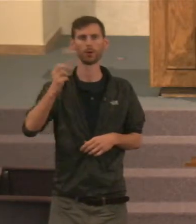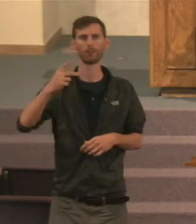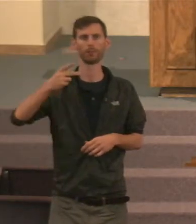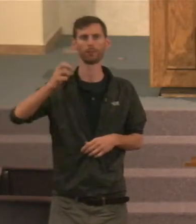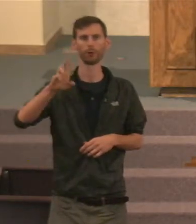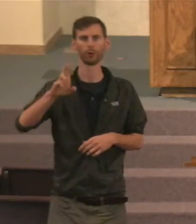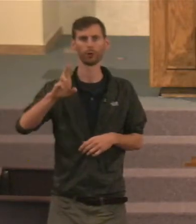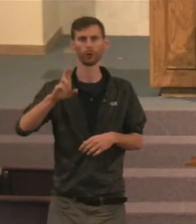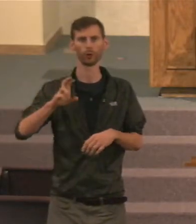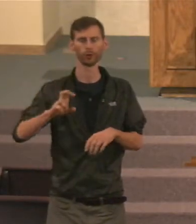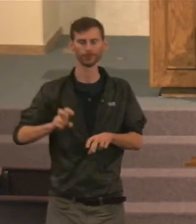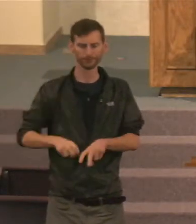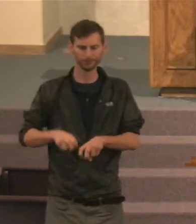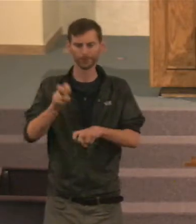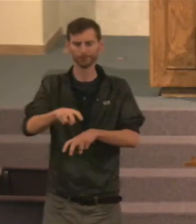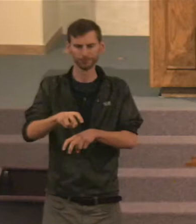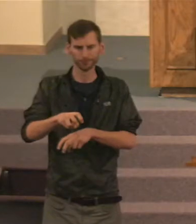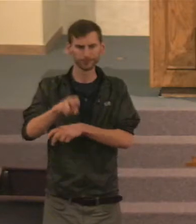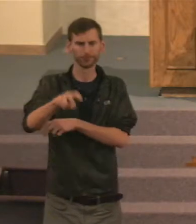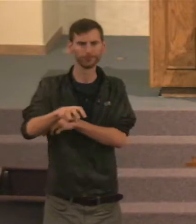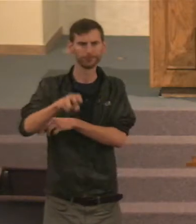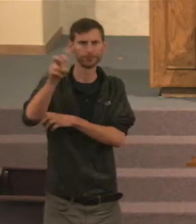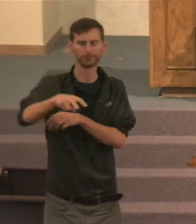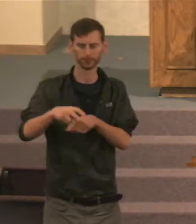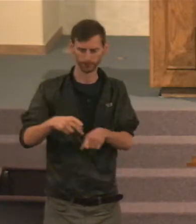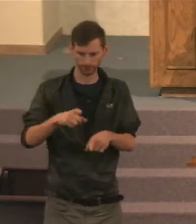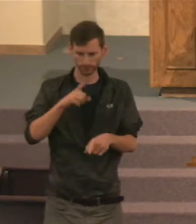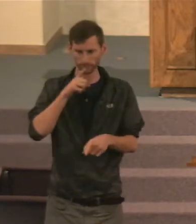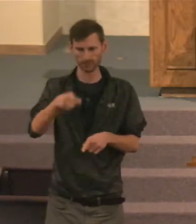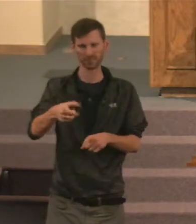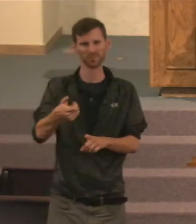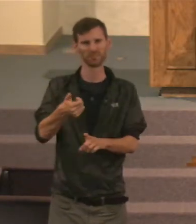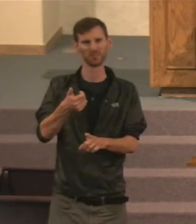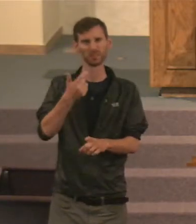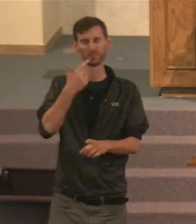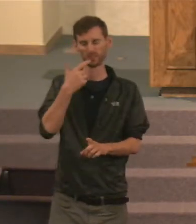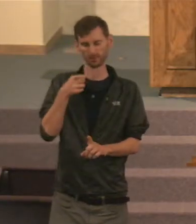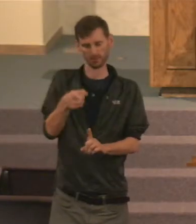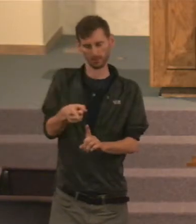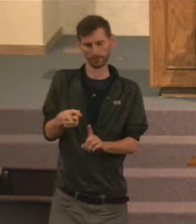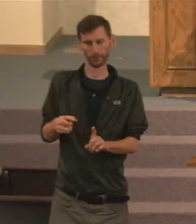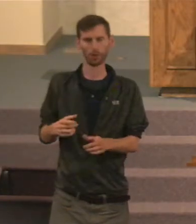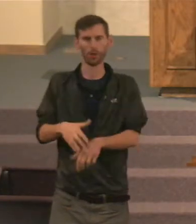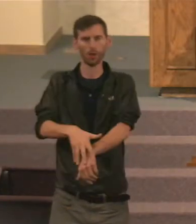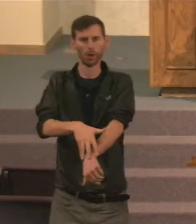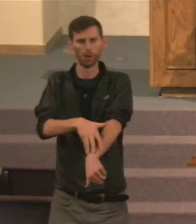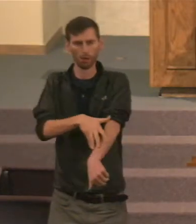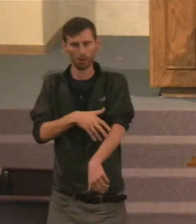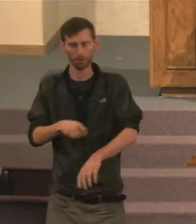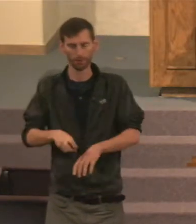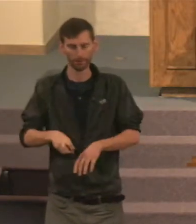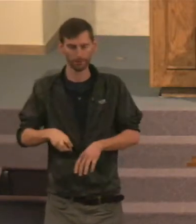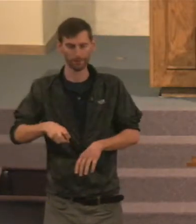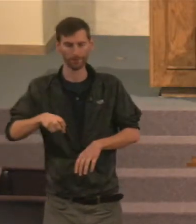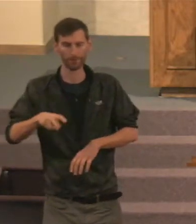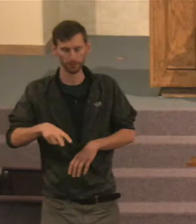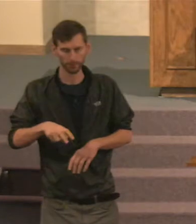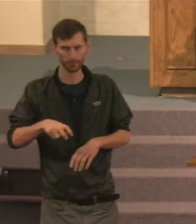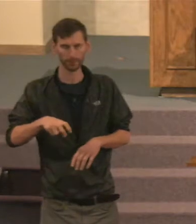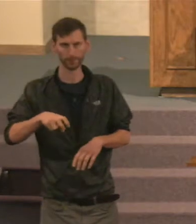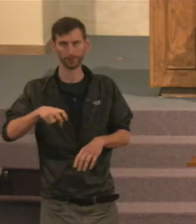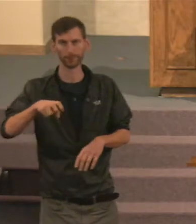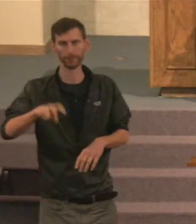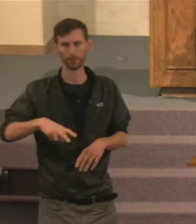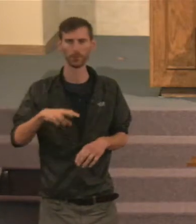different translations. Someone have something different from that? This is a Revised Standard Version, and it says, the